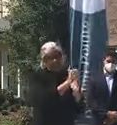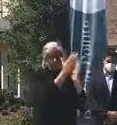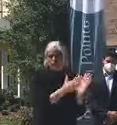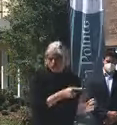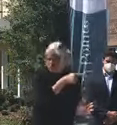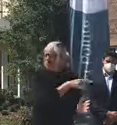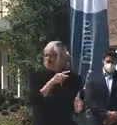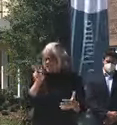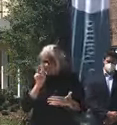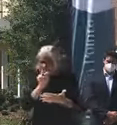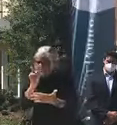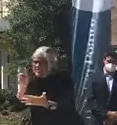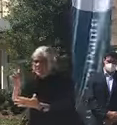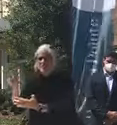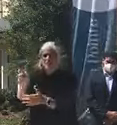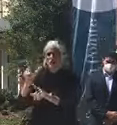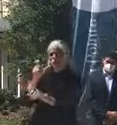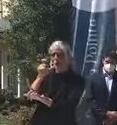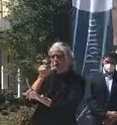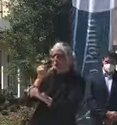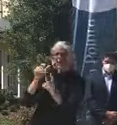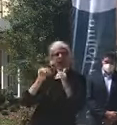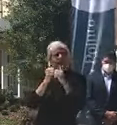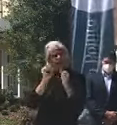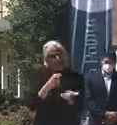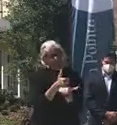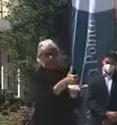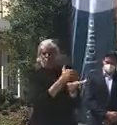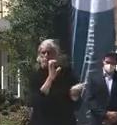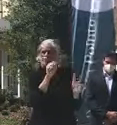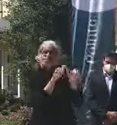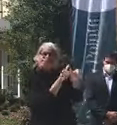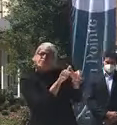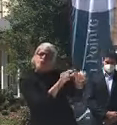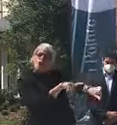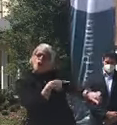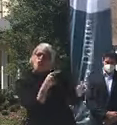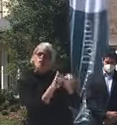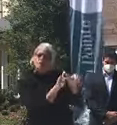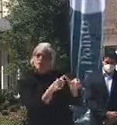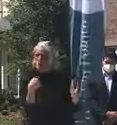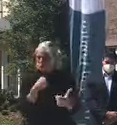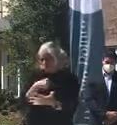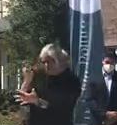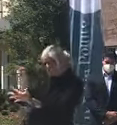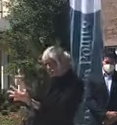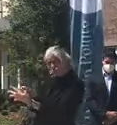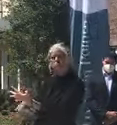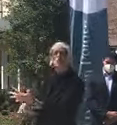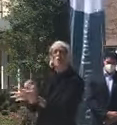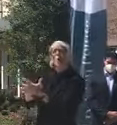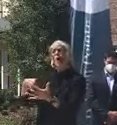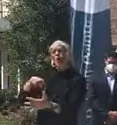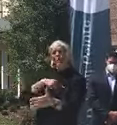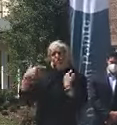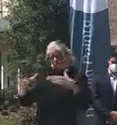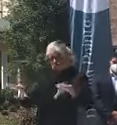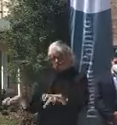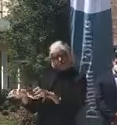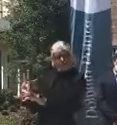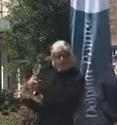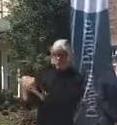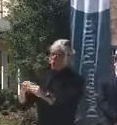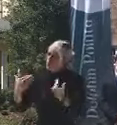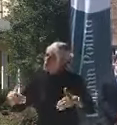long-term care facilities. And if you look at what we've done, we've put forth huge amounts of time, effort, and resources